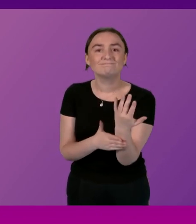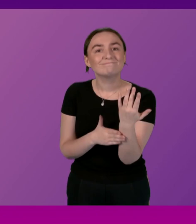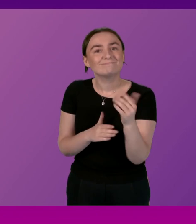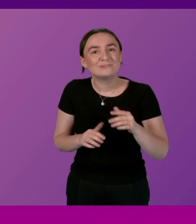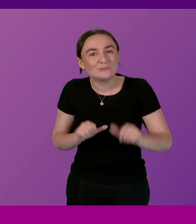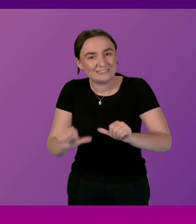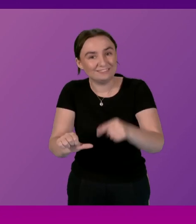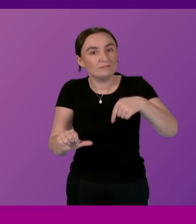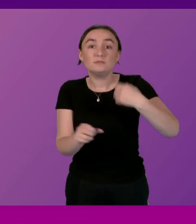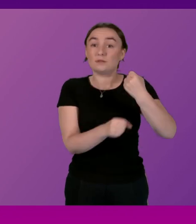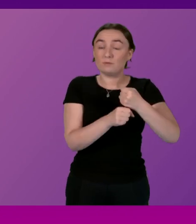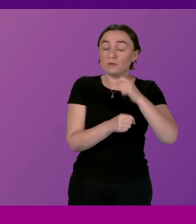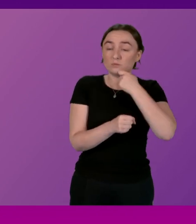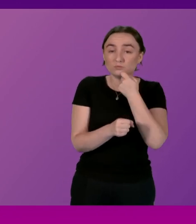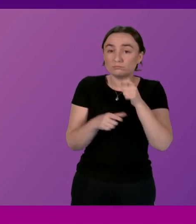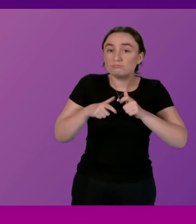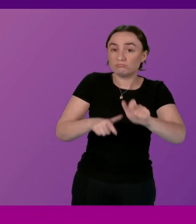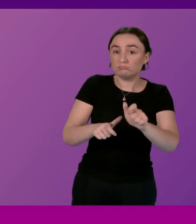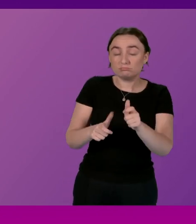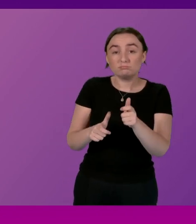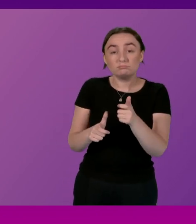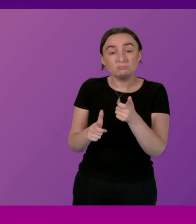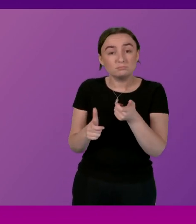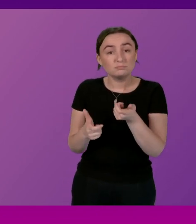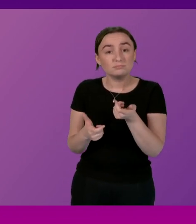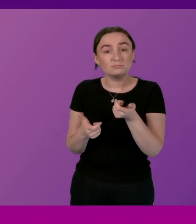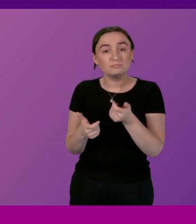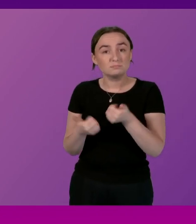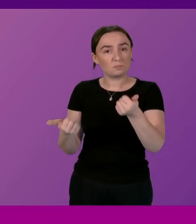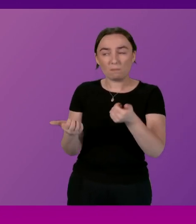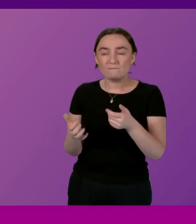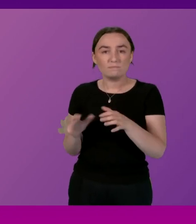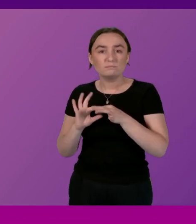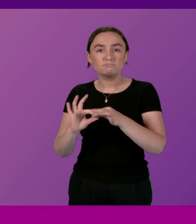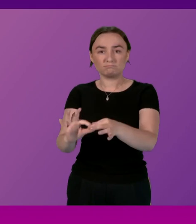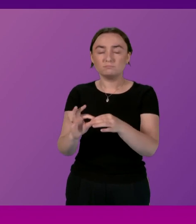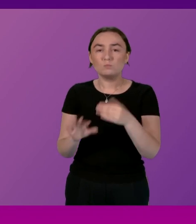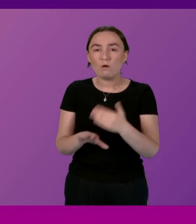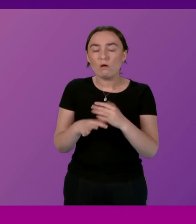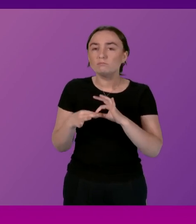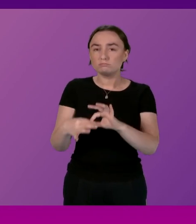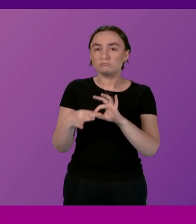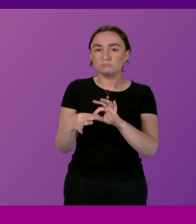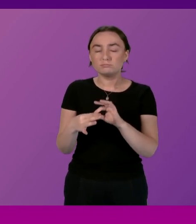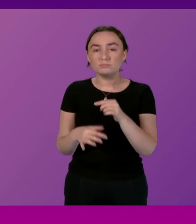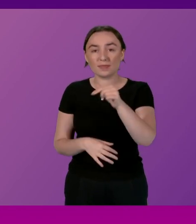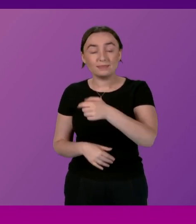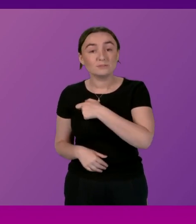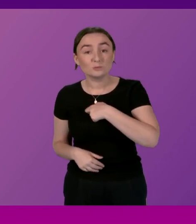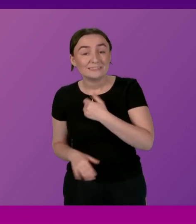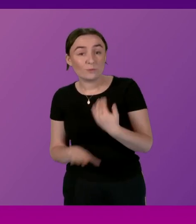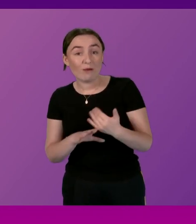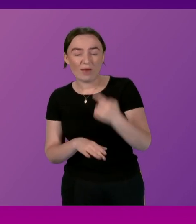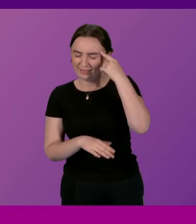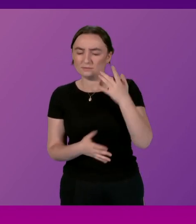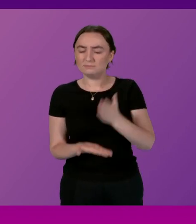As a government, we'll cooperate fully with the piece of work from the committee. I think the